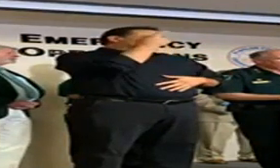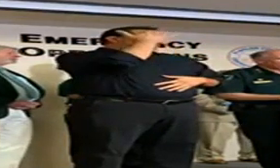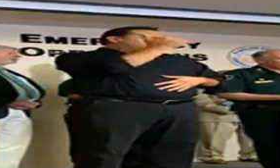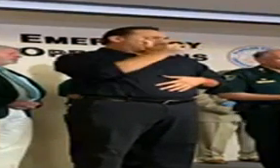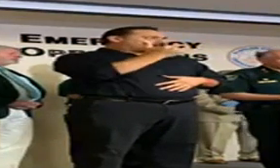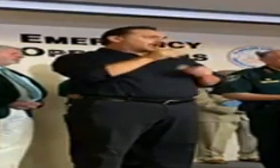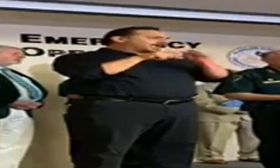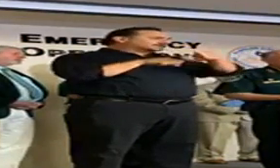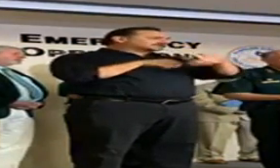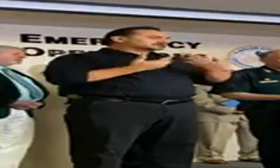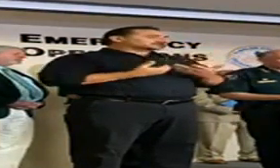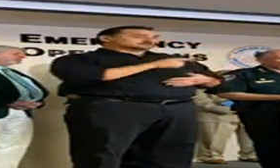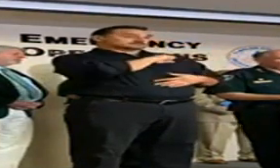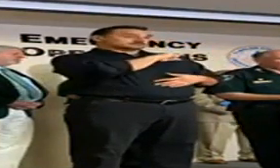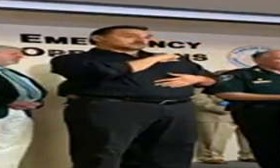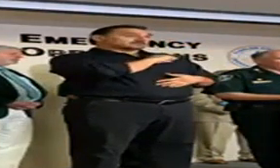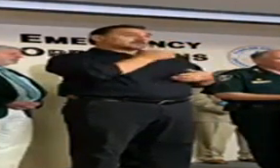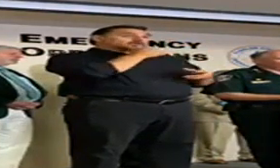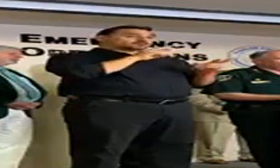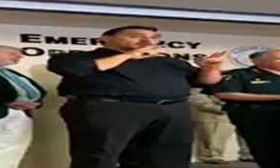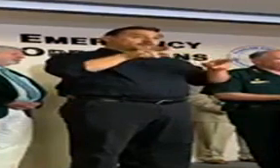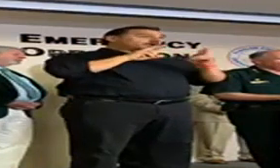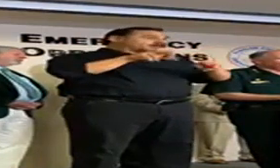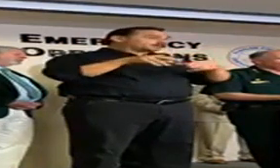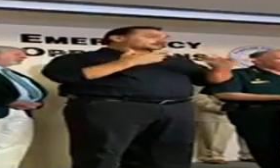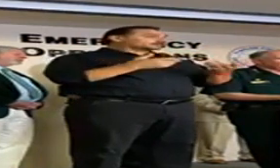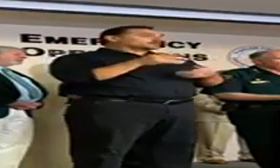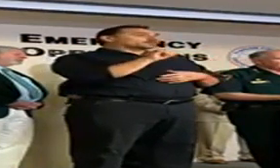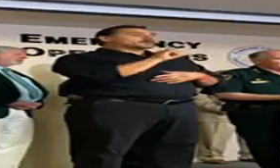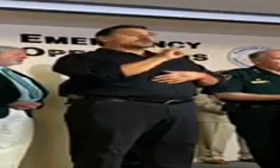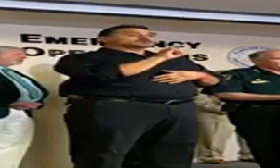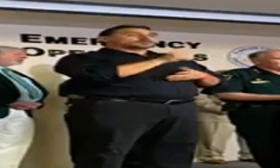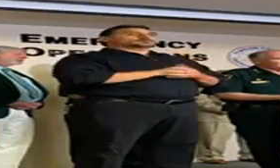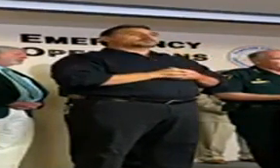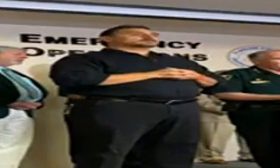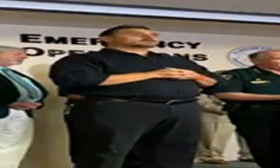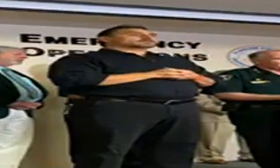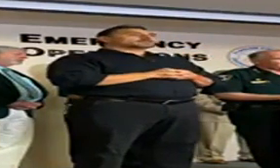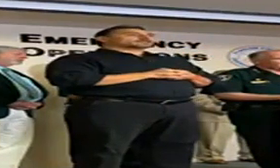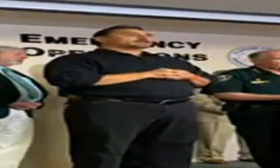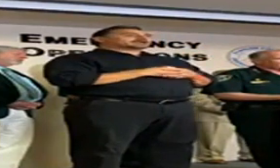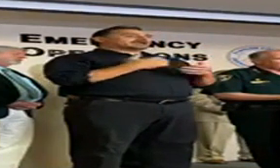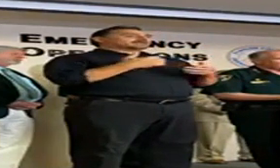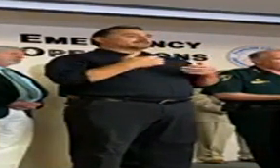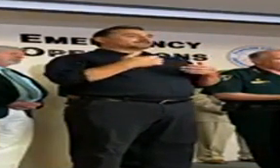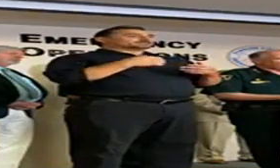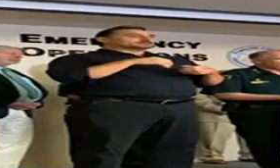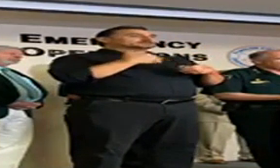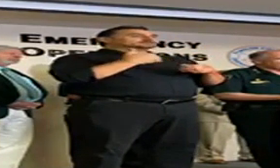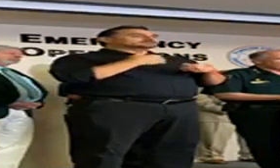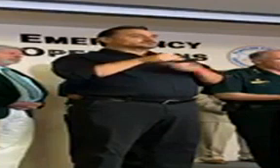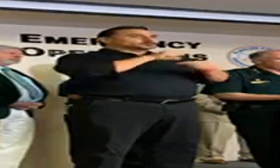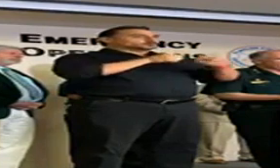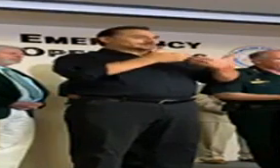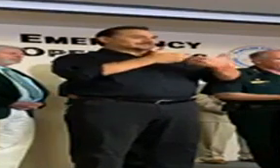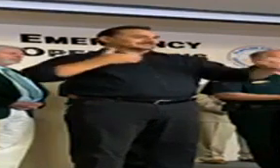the deputies and the officers responding are also going to implement social distancing as much as